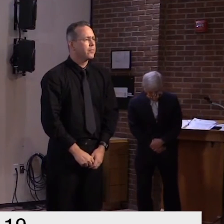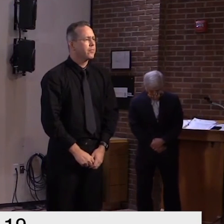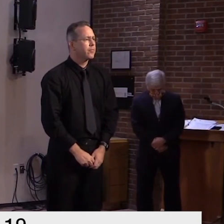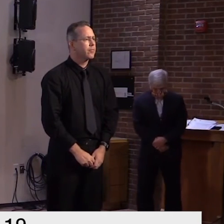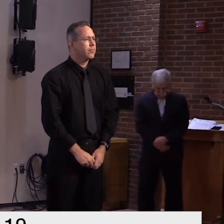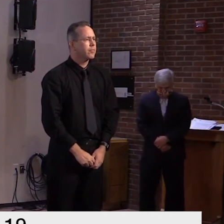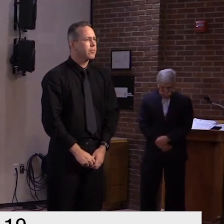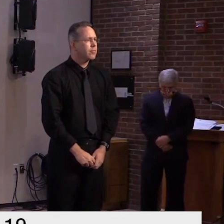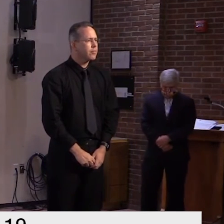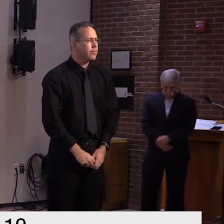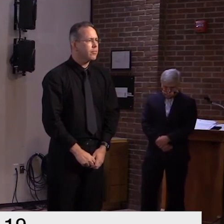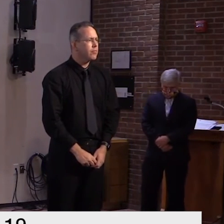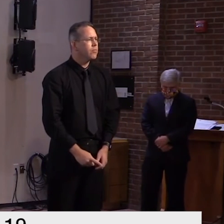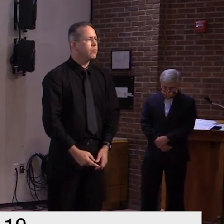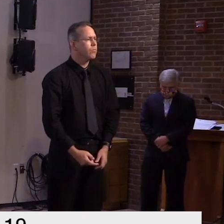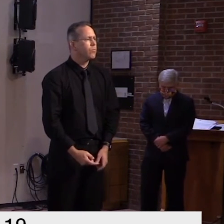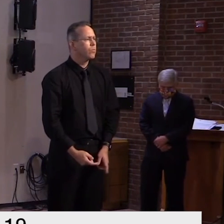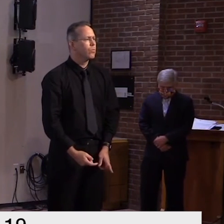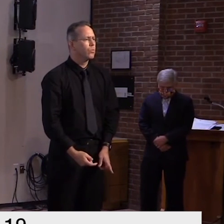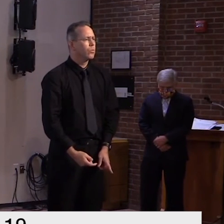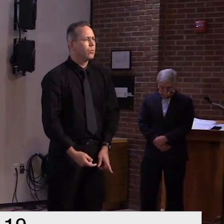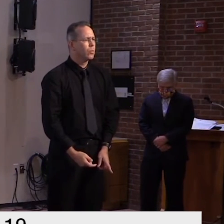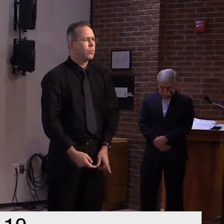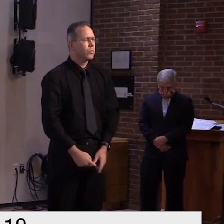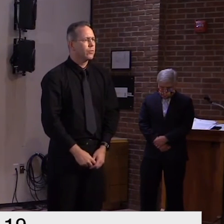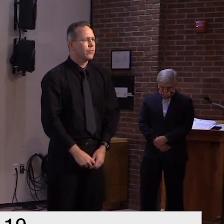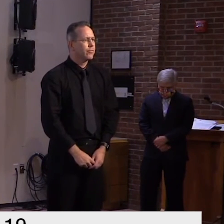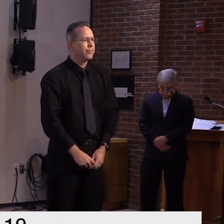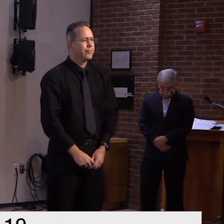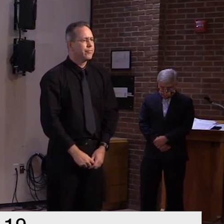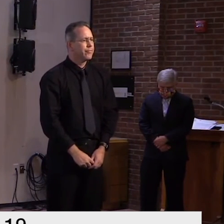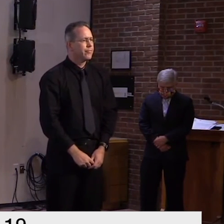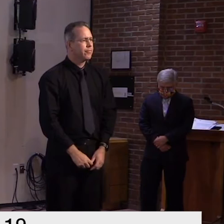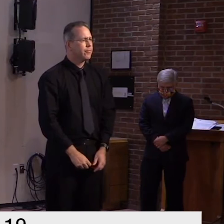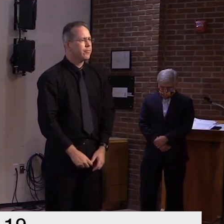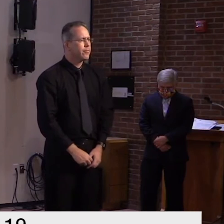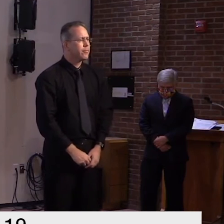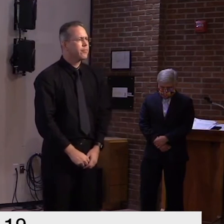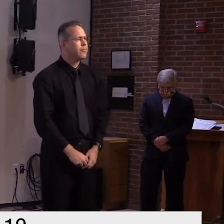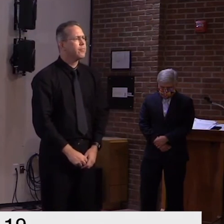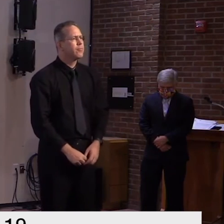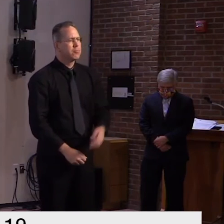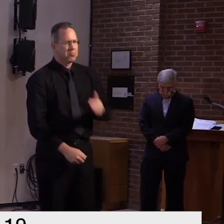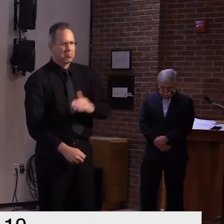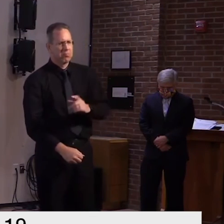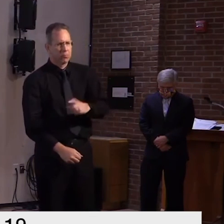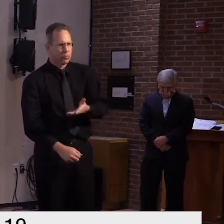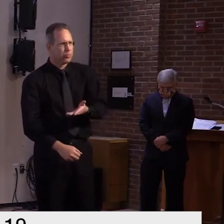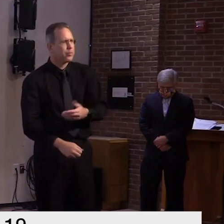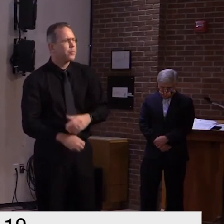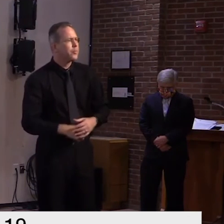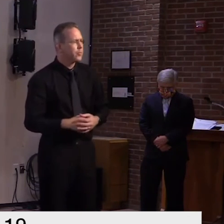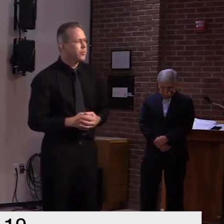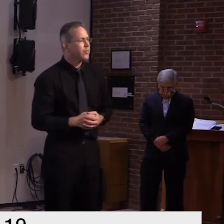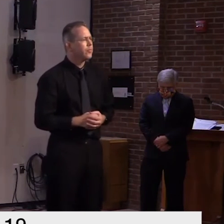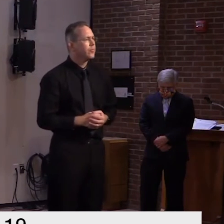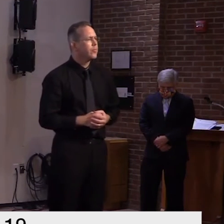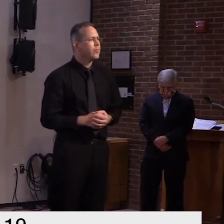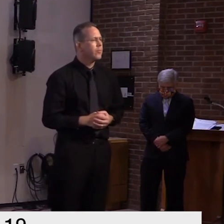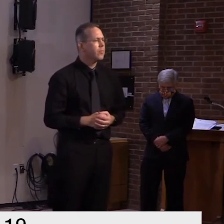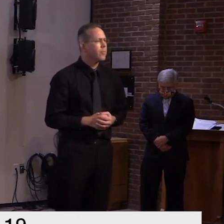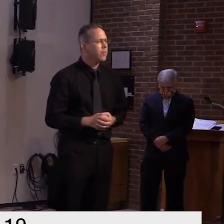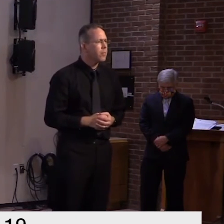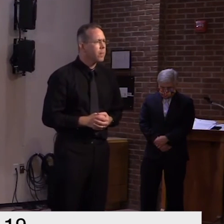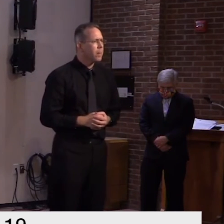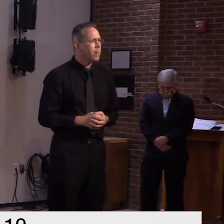hi um i was wondering with the the sort of easing up and opening of the situation at long-term care facilities um